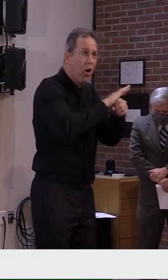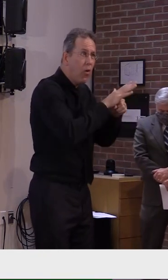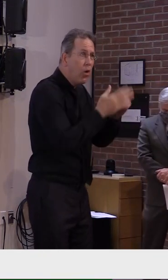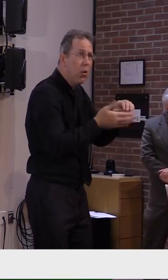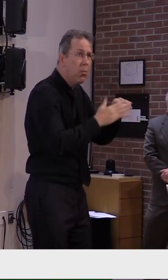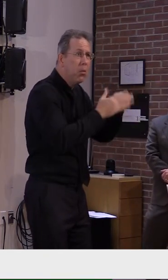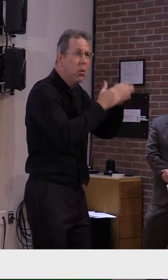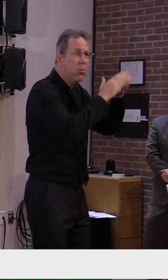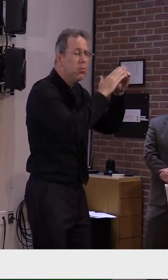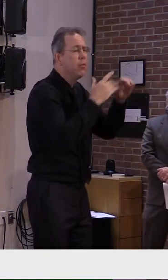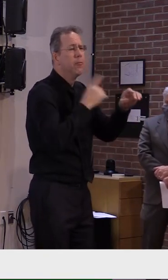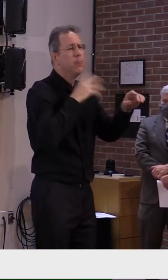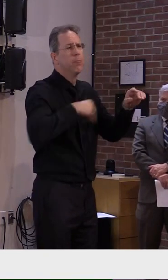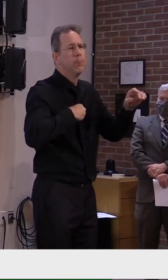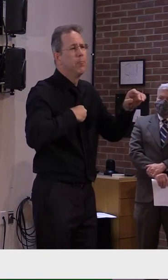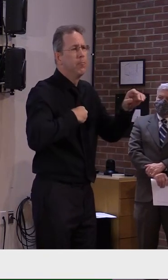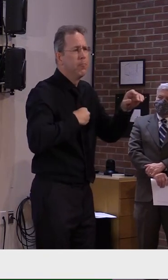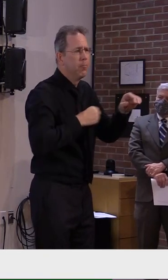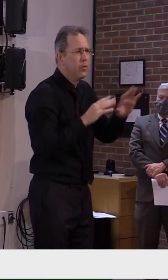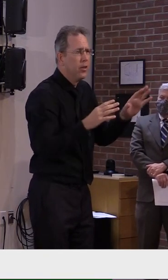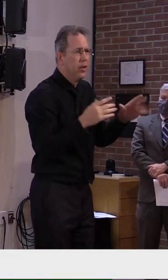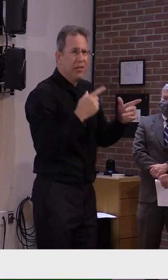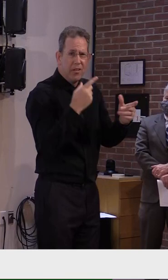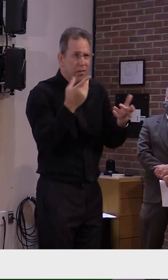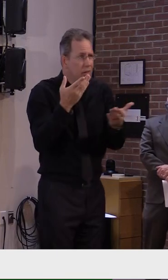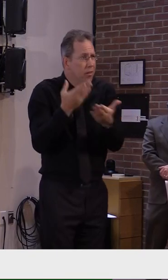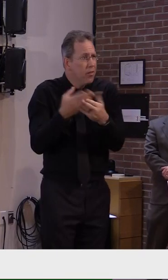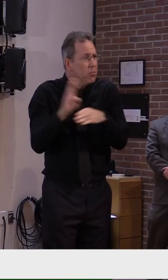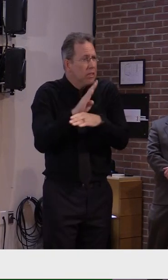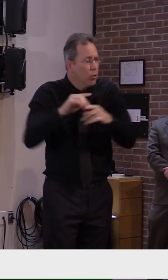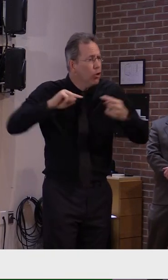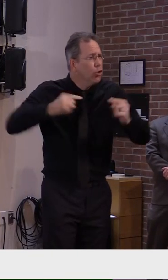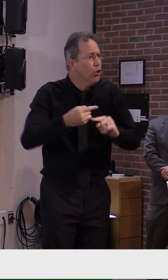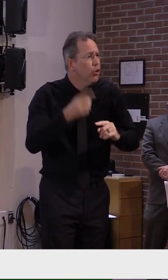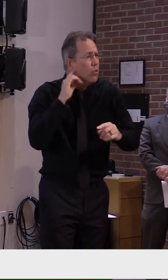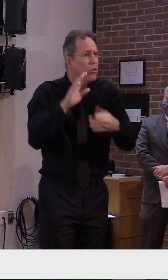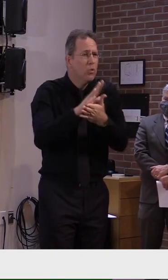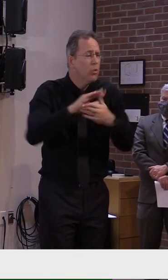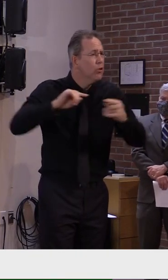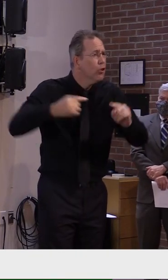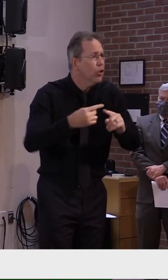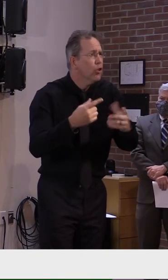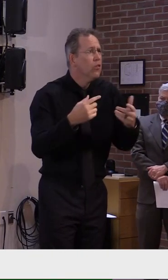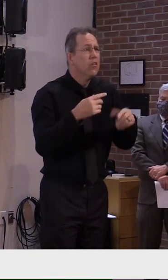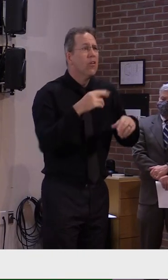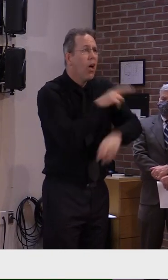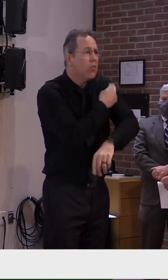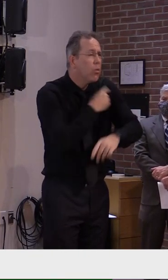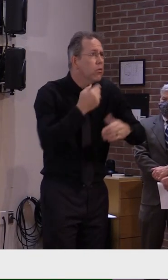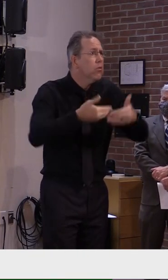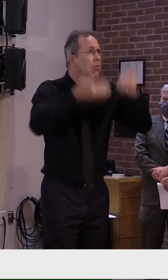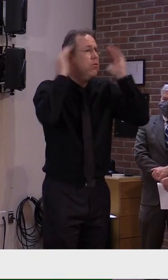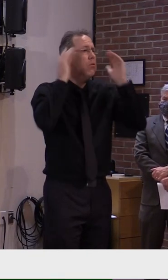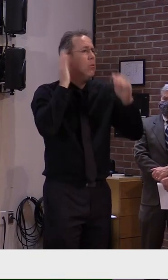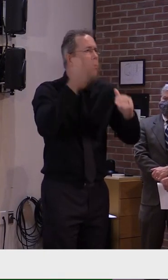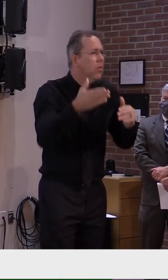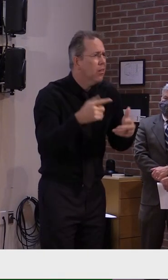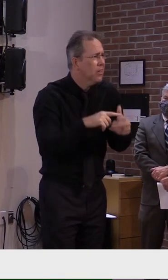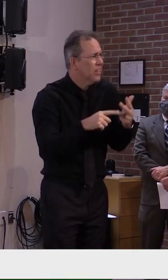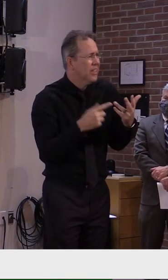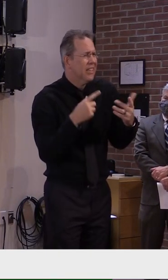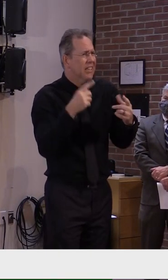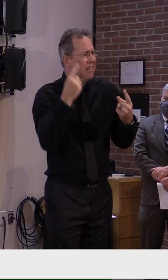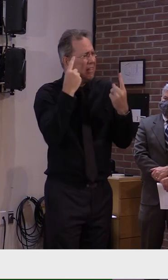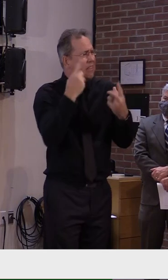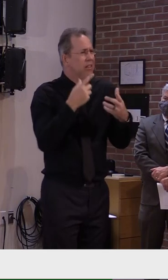economy, and many lives at risk. So you can question our methods. But I'm asking you